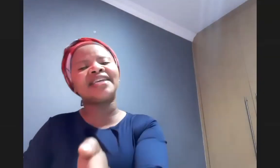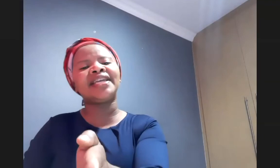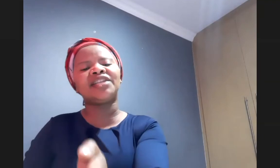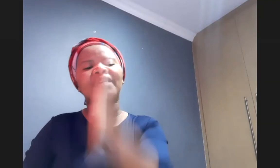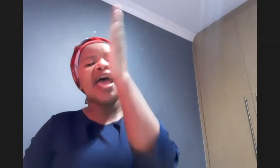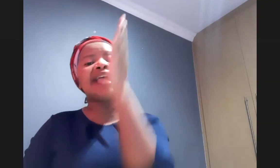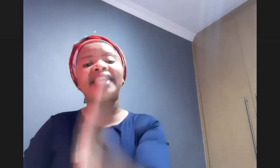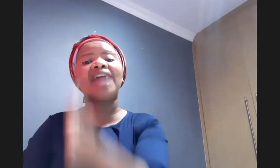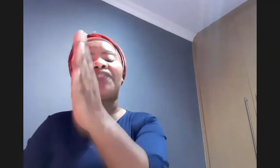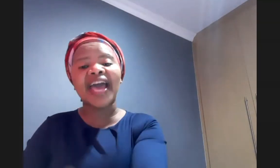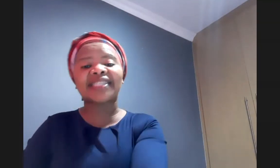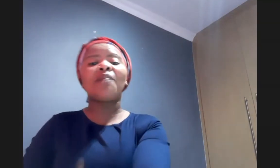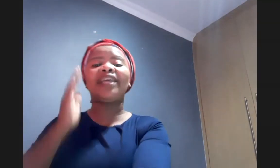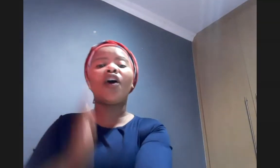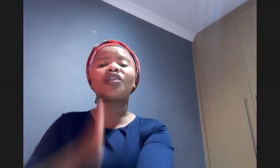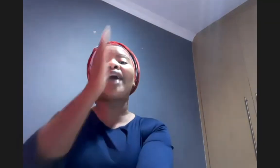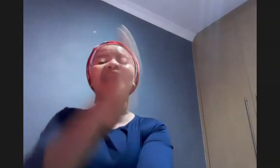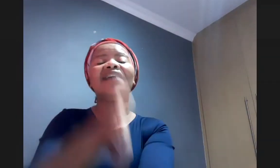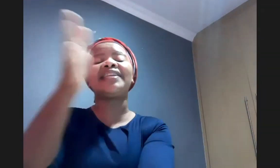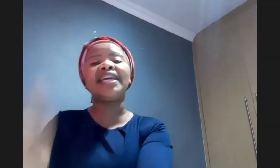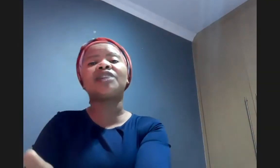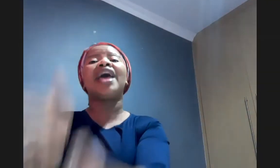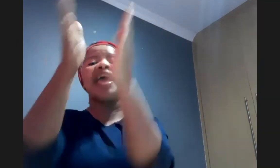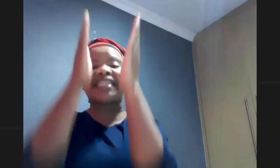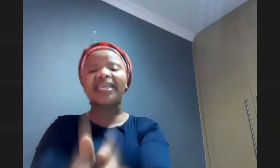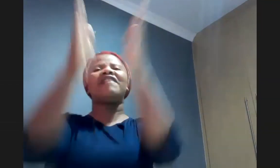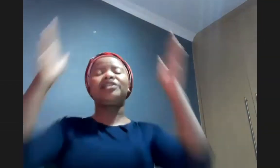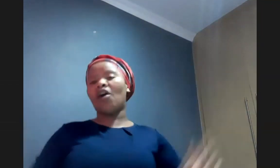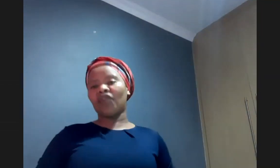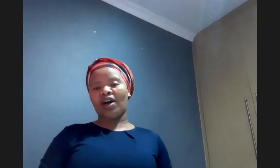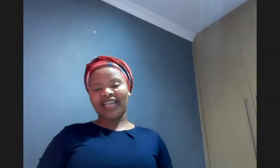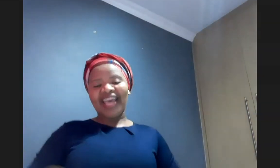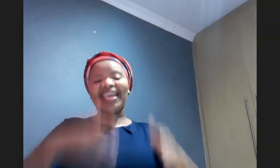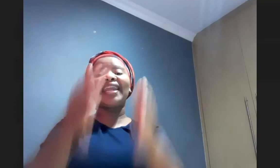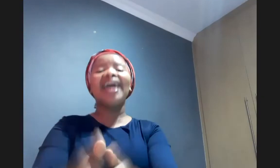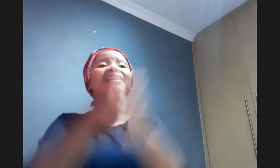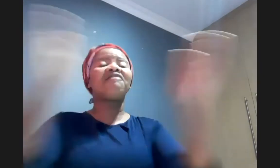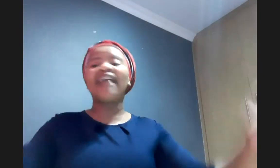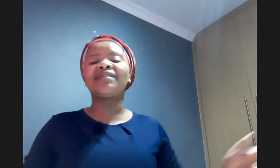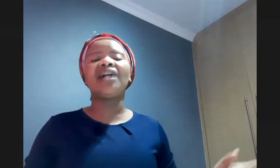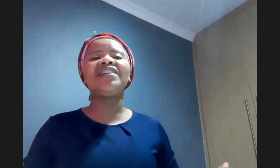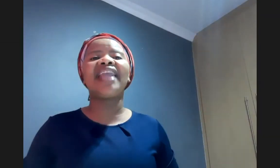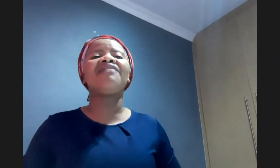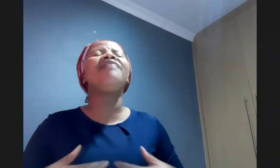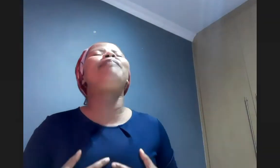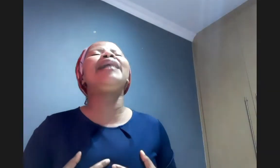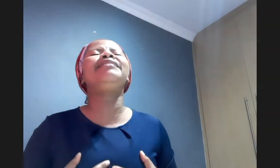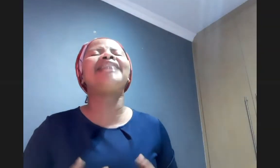egypt a slave yes but he also arrives in egypt a servant of god he arrives and he finds himself a slave and the bible says